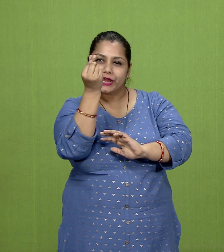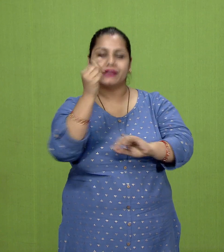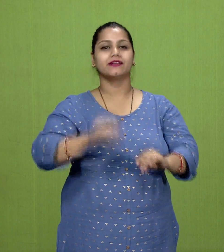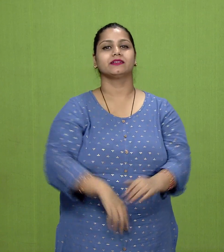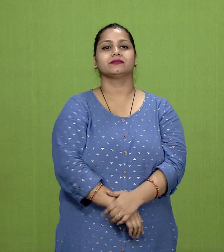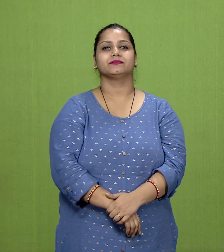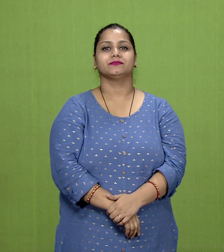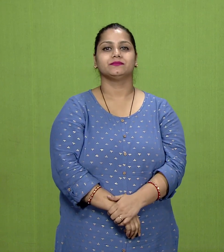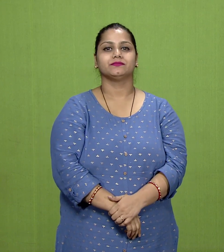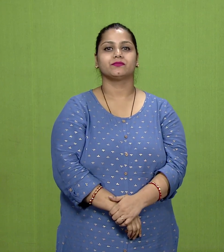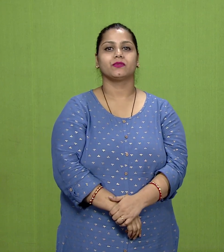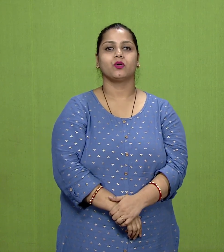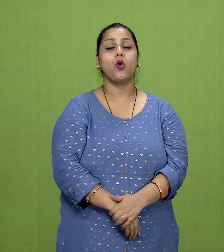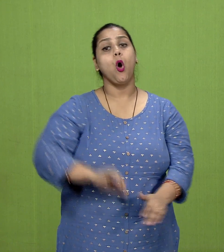and sugarcane